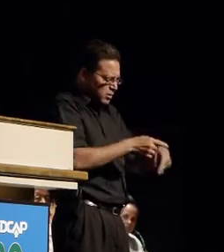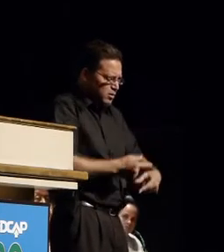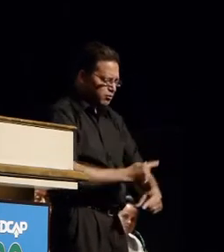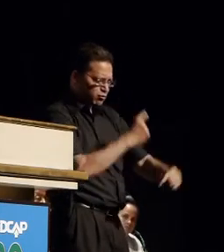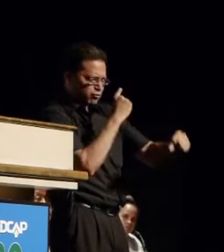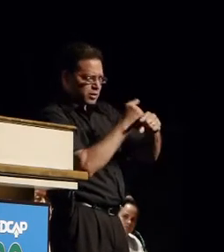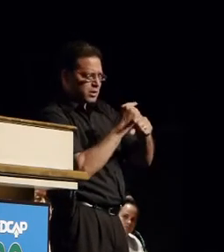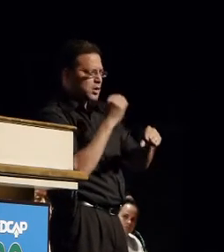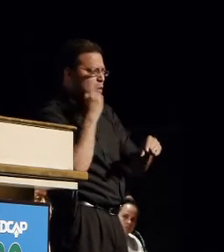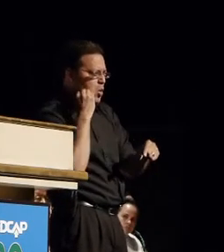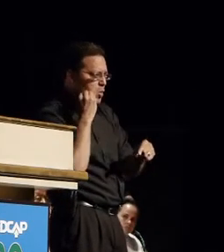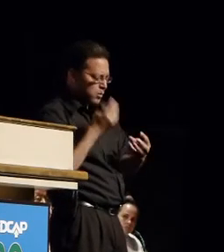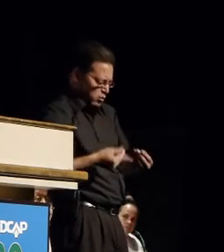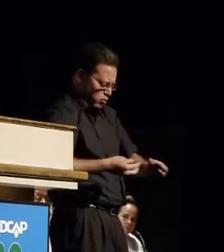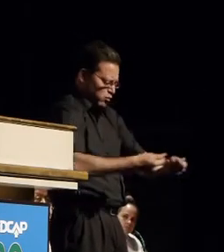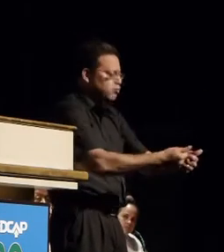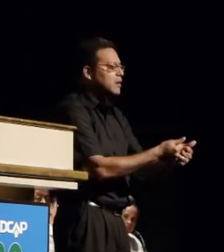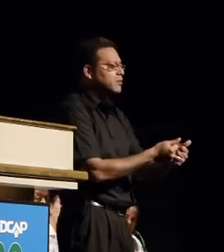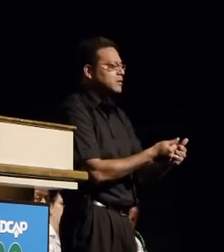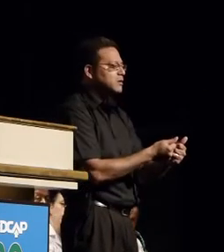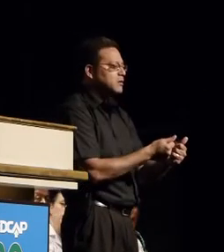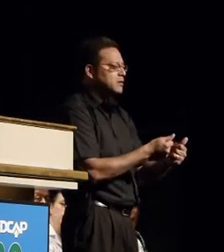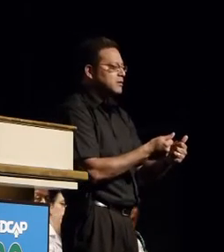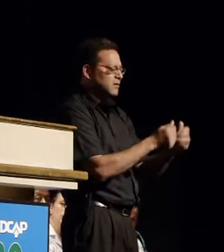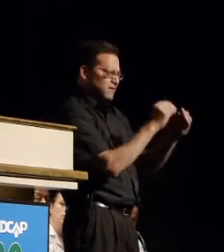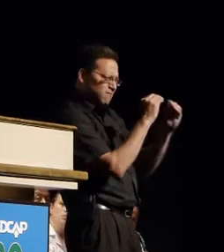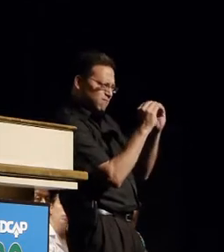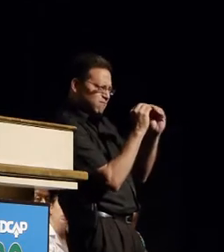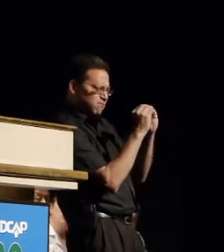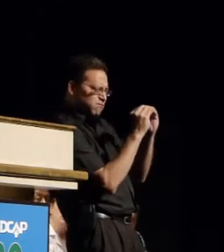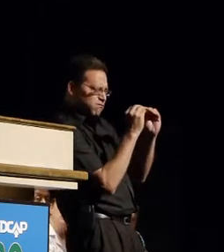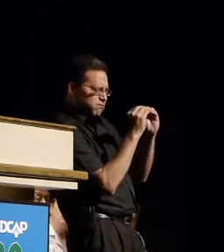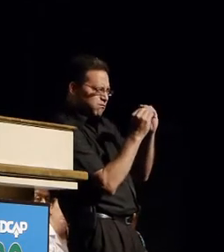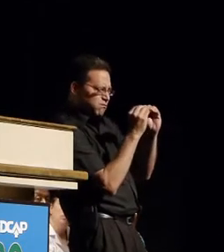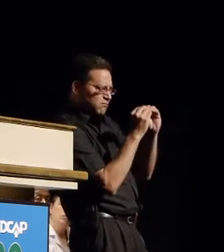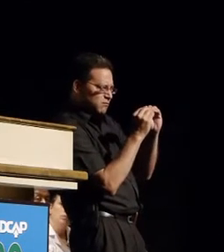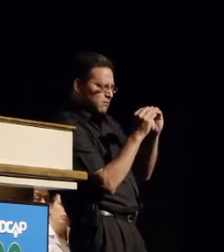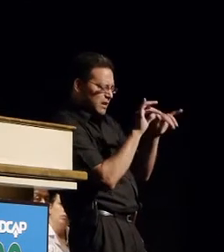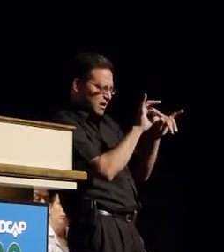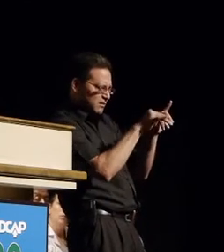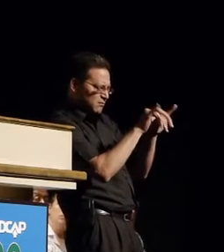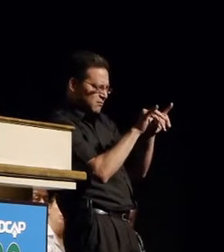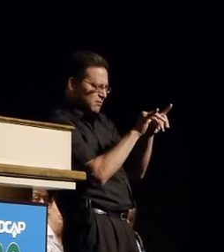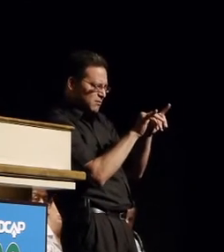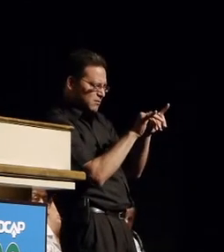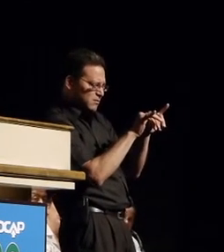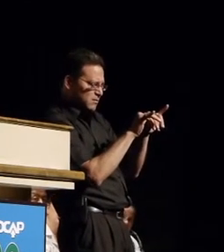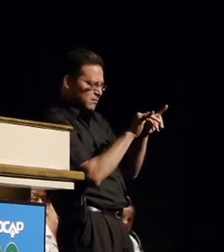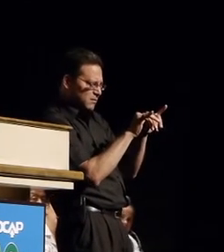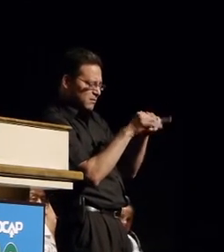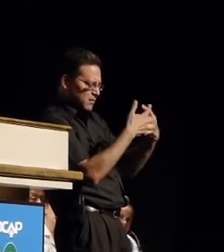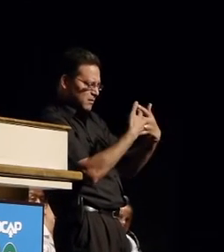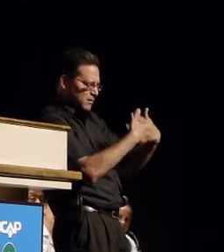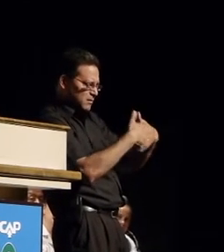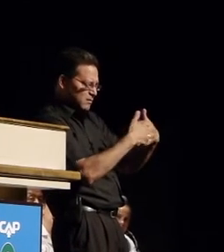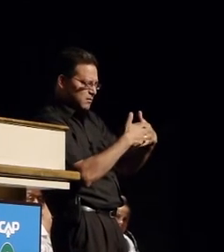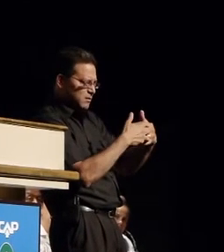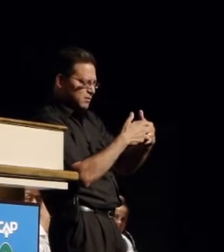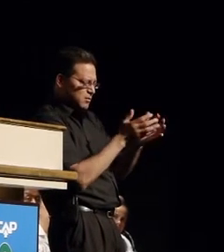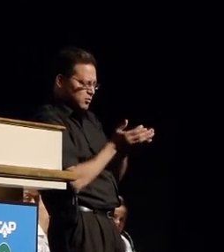that home or that property when you're fixing that engine in the in the engine room on the ship